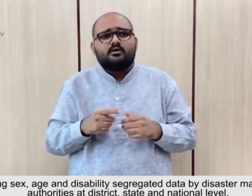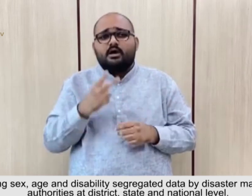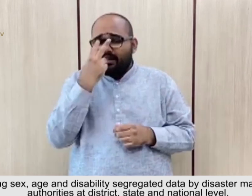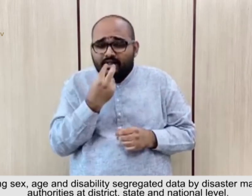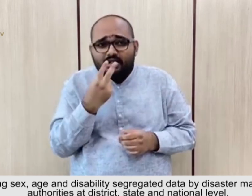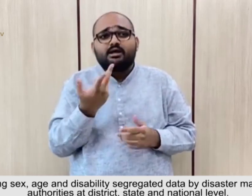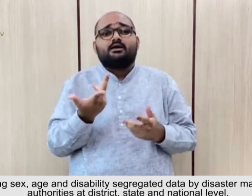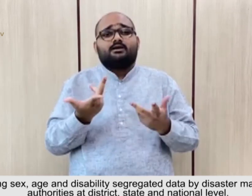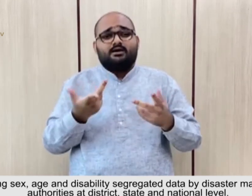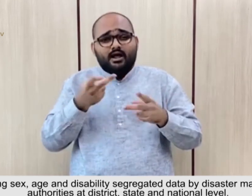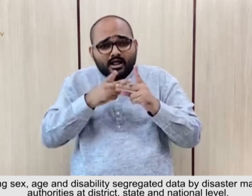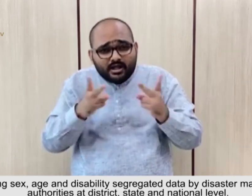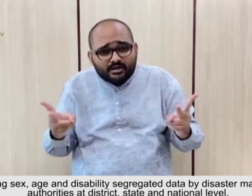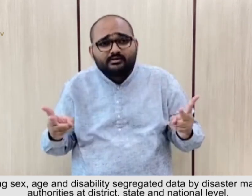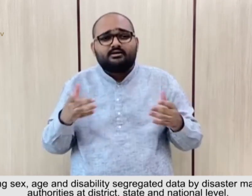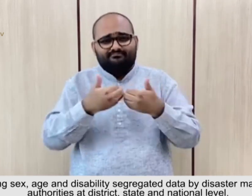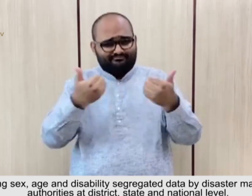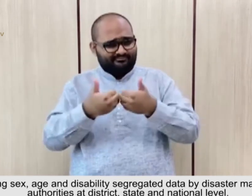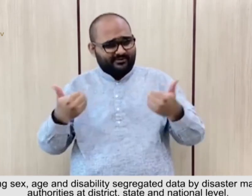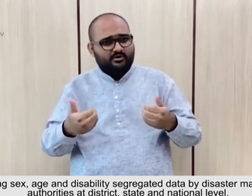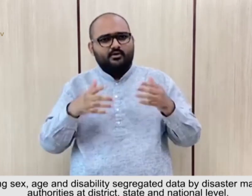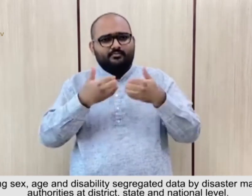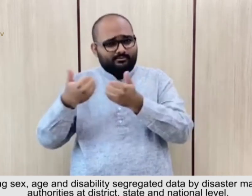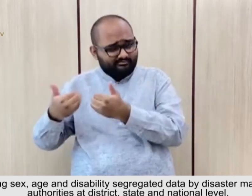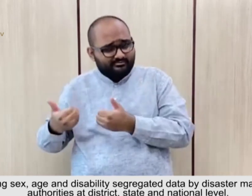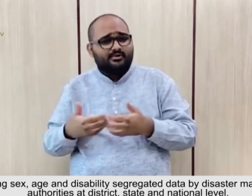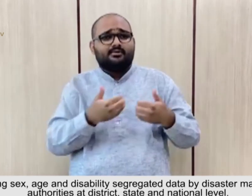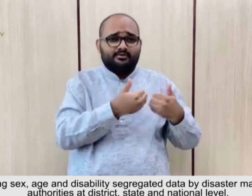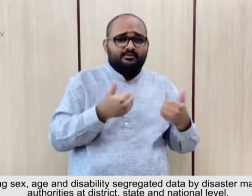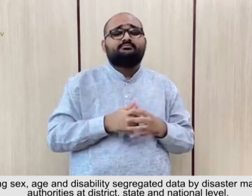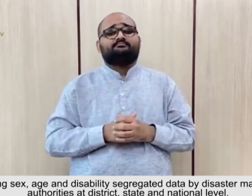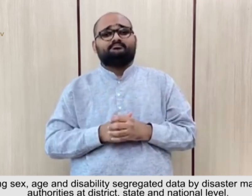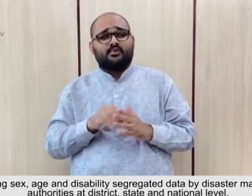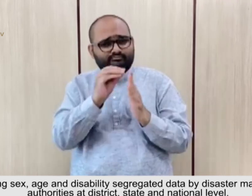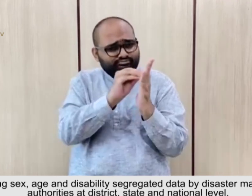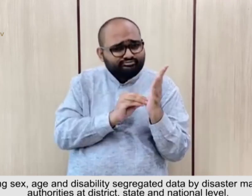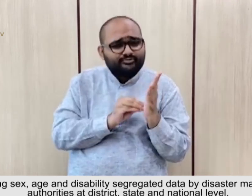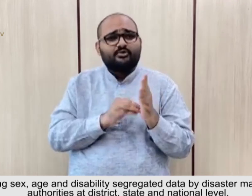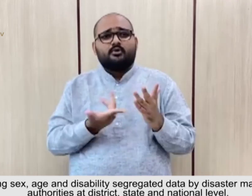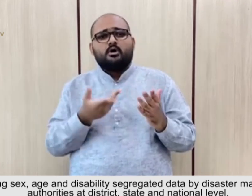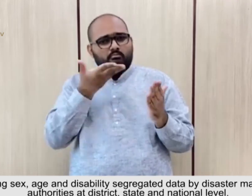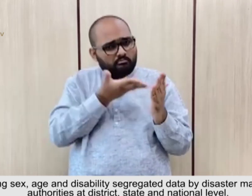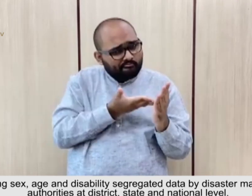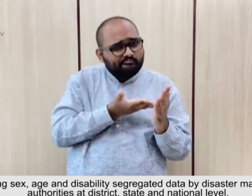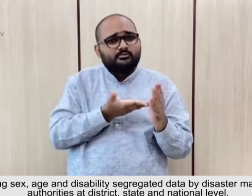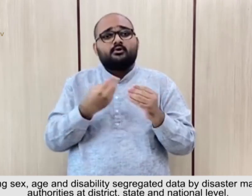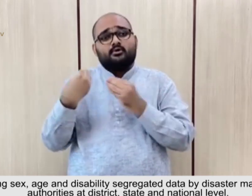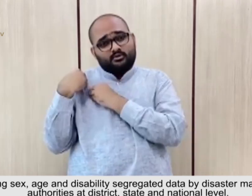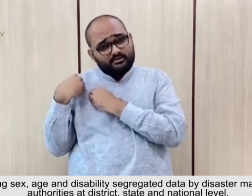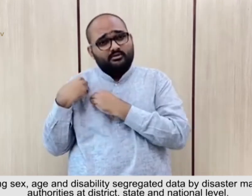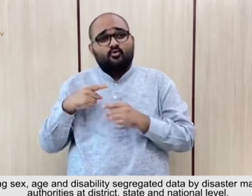segregated data by disaster management authorities at district,